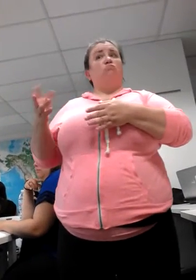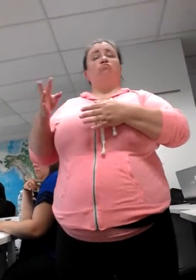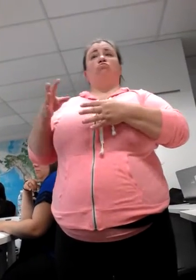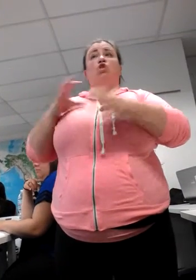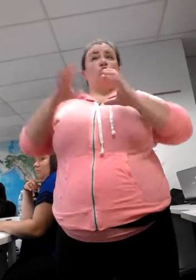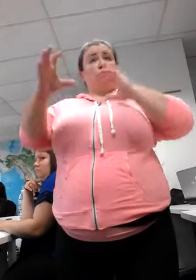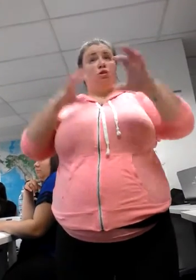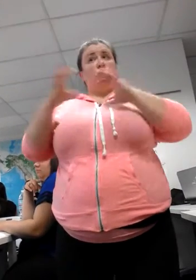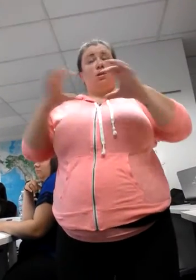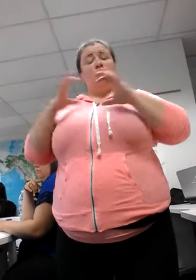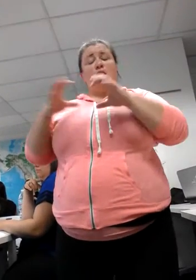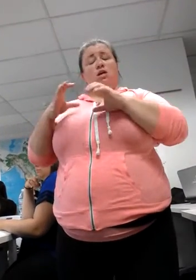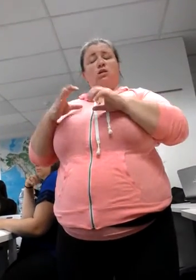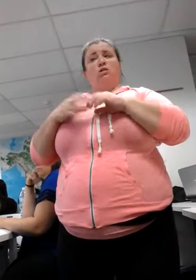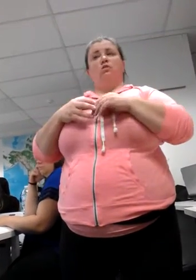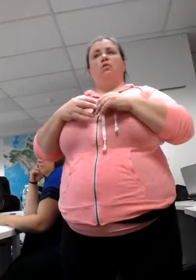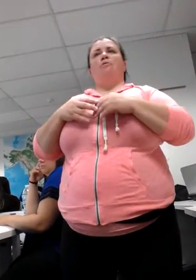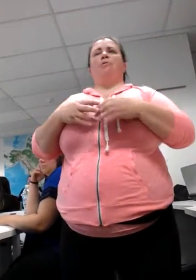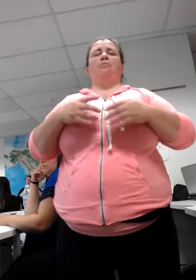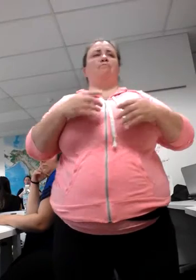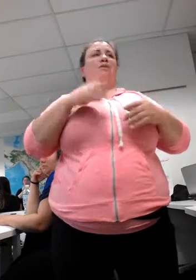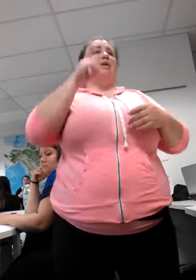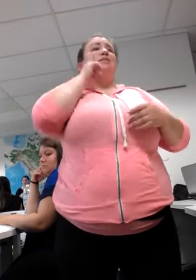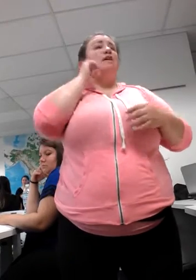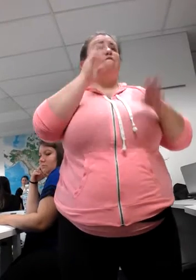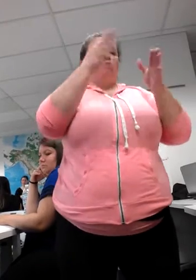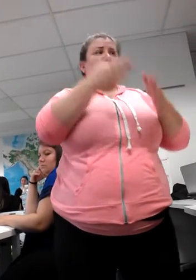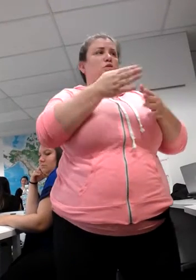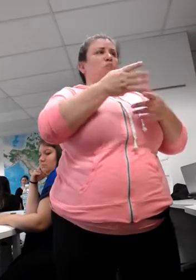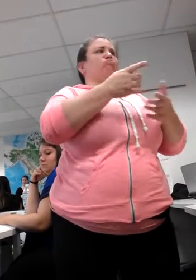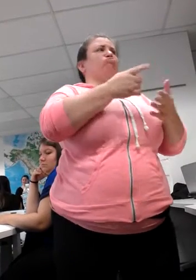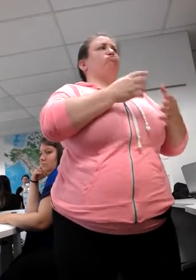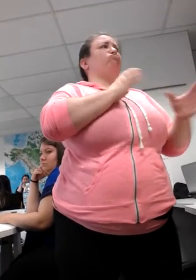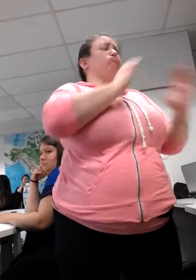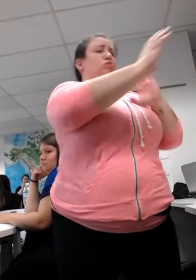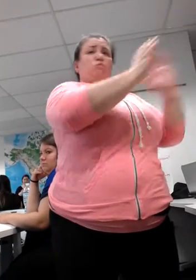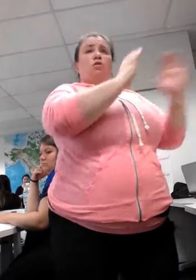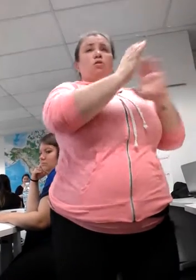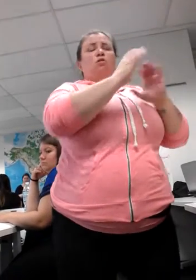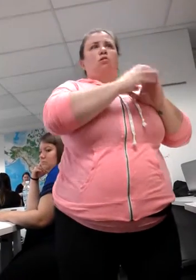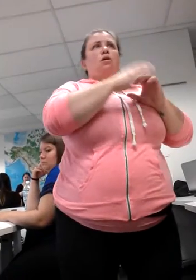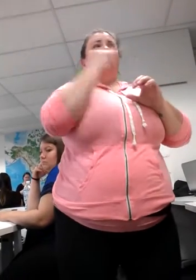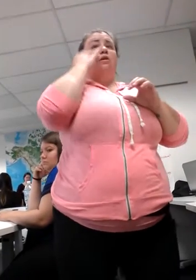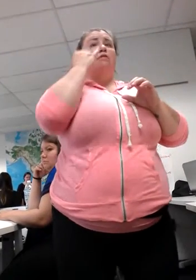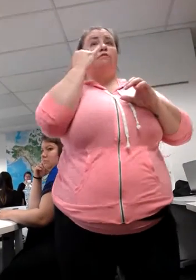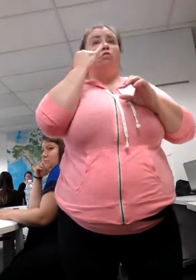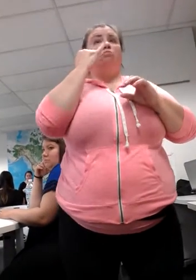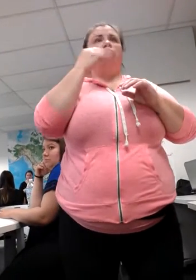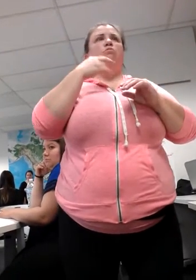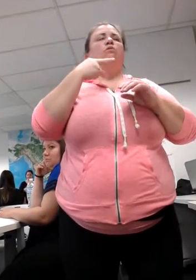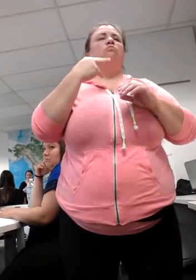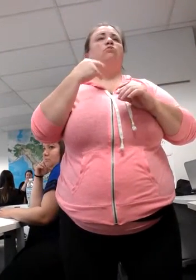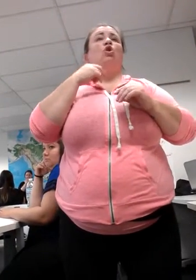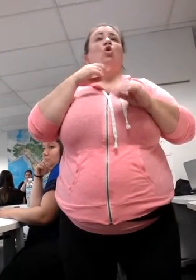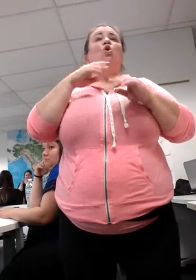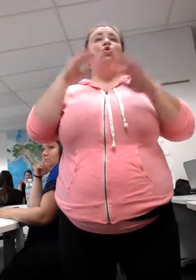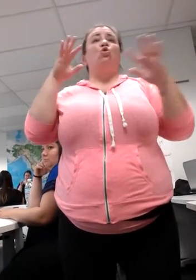conversing with a deaf person, if you make some noises, completely fine. I'm talking about professional